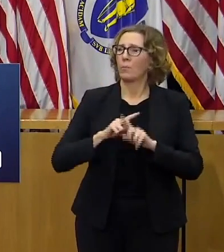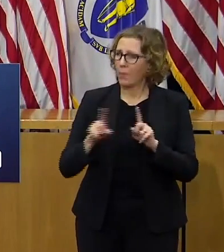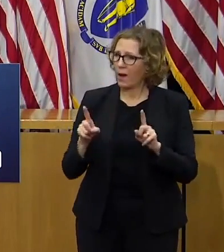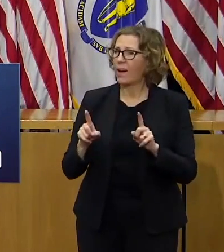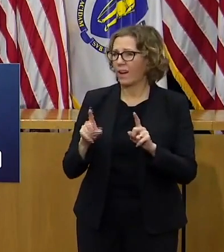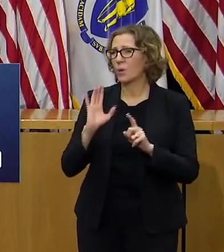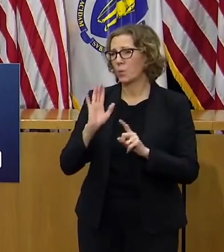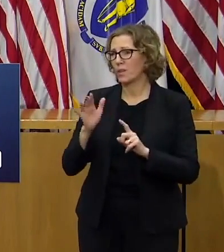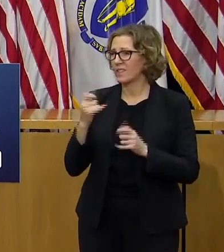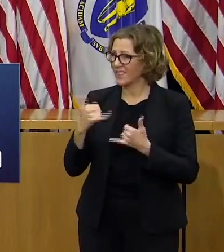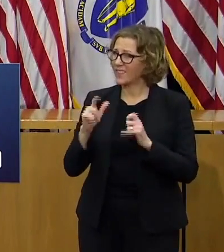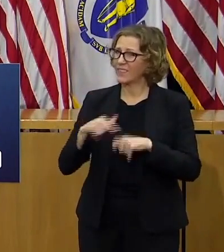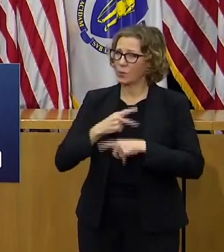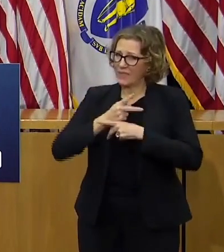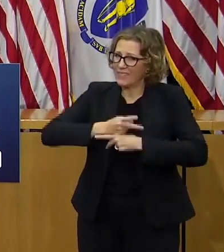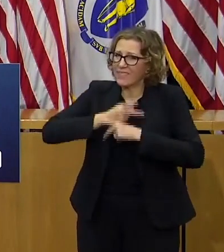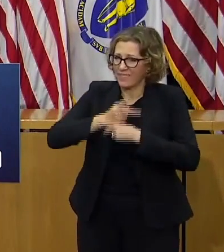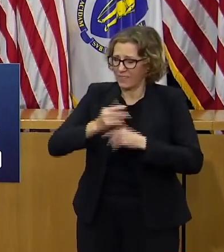some time